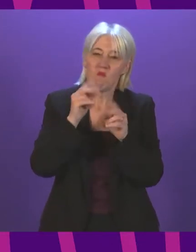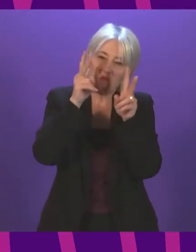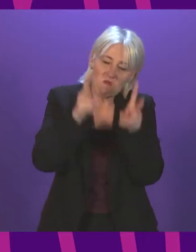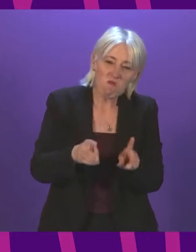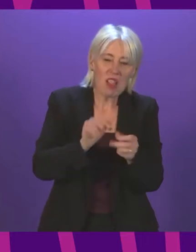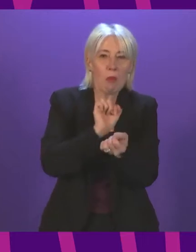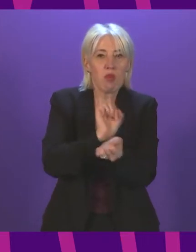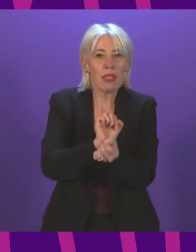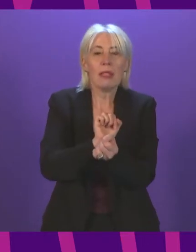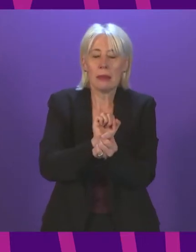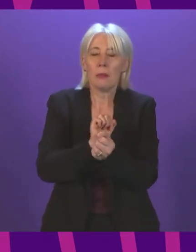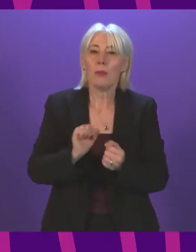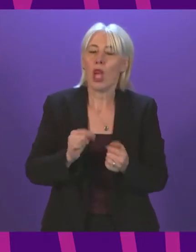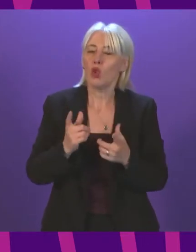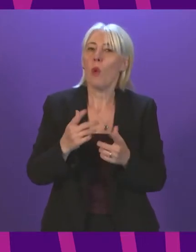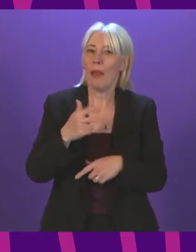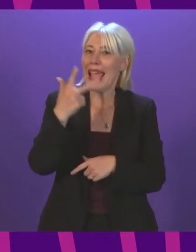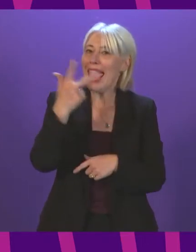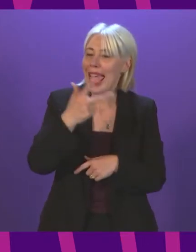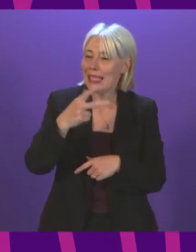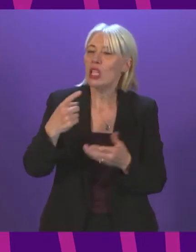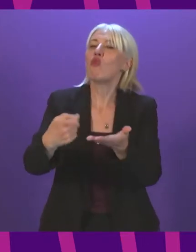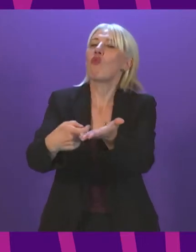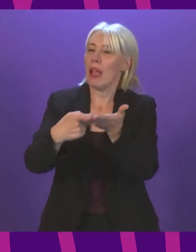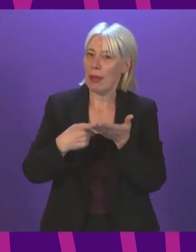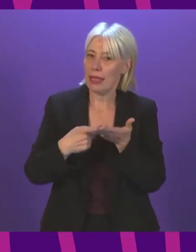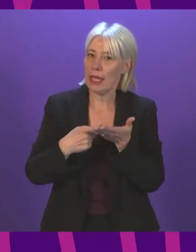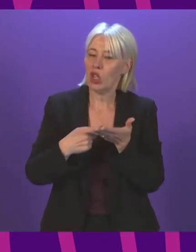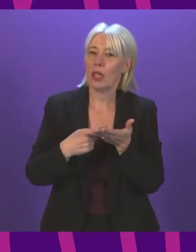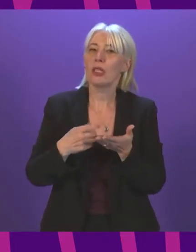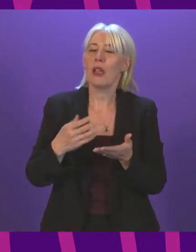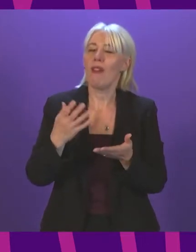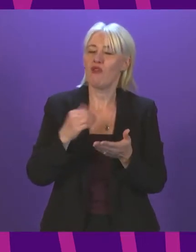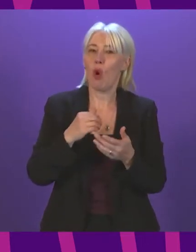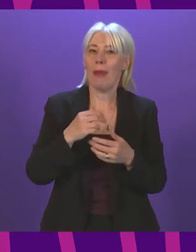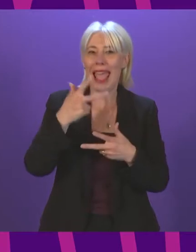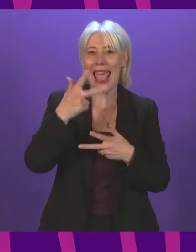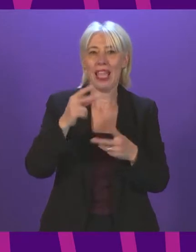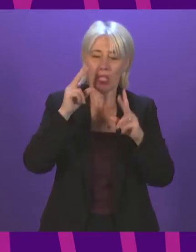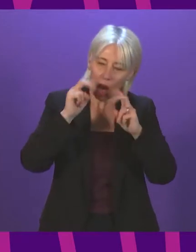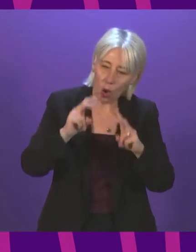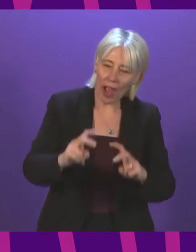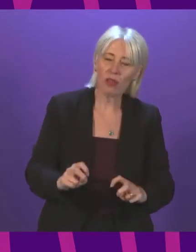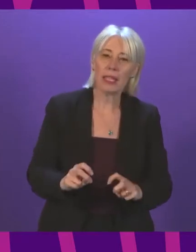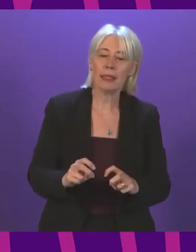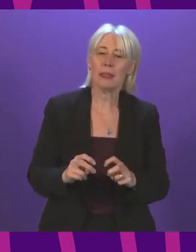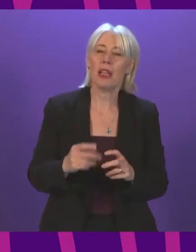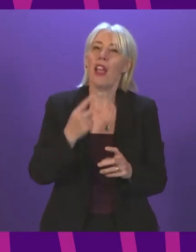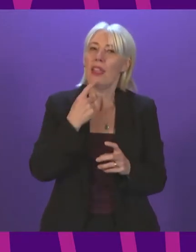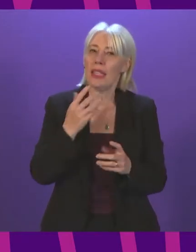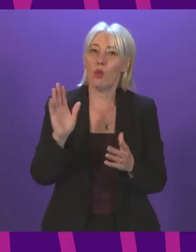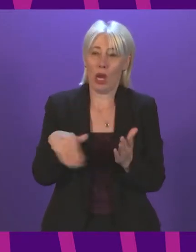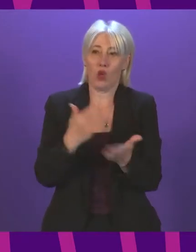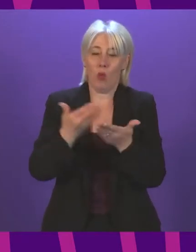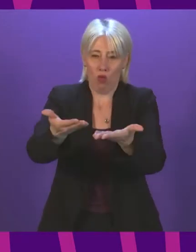FEI relating to a death in custody. There were 18 recommendations made and eight of the inquiries held. Where recommendations are made, the priority is to ensure these are